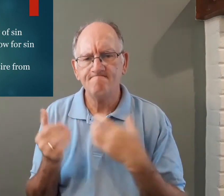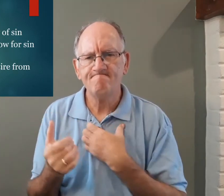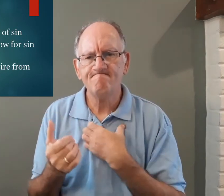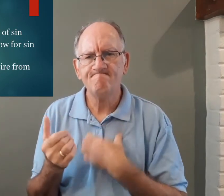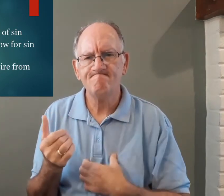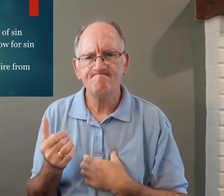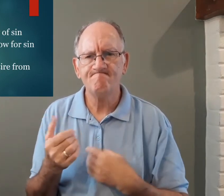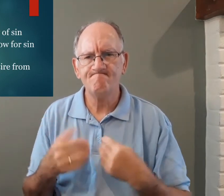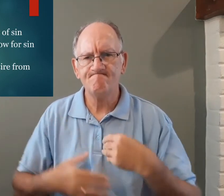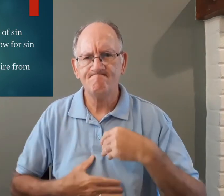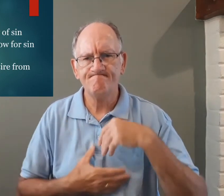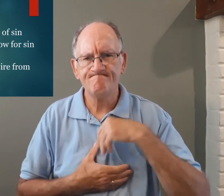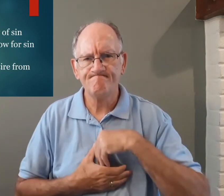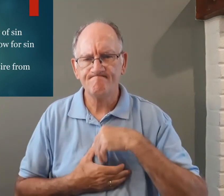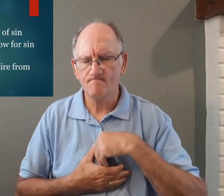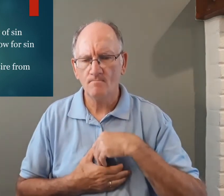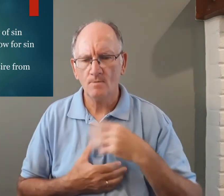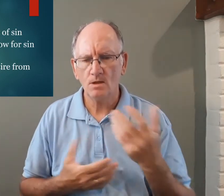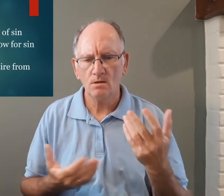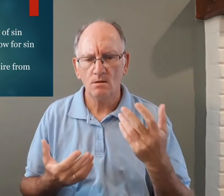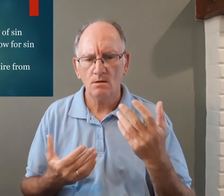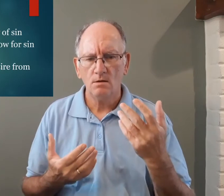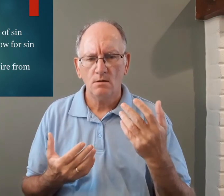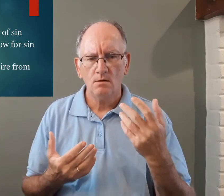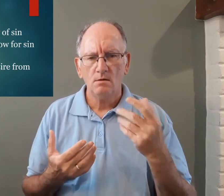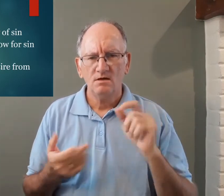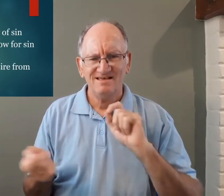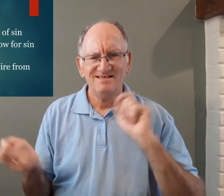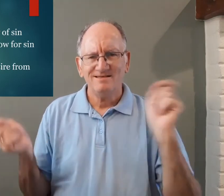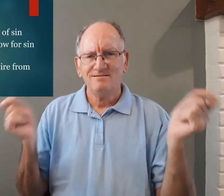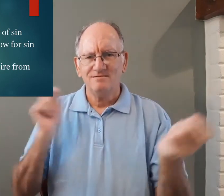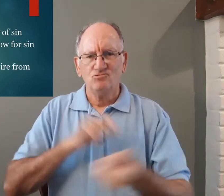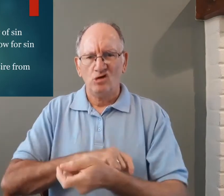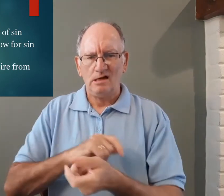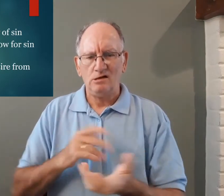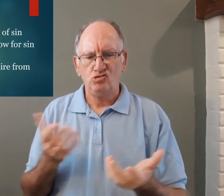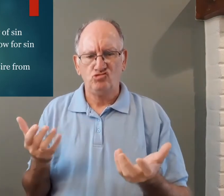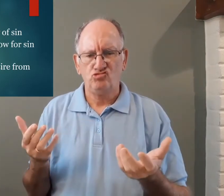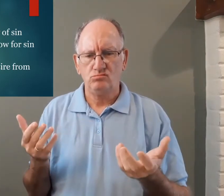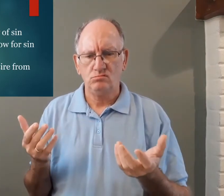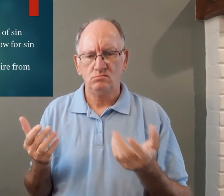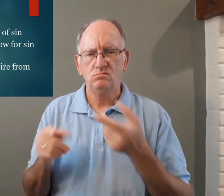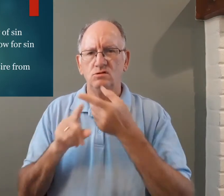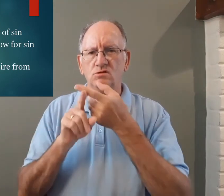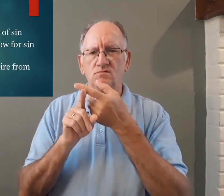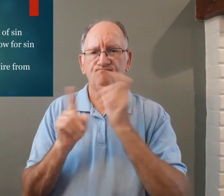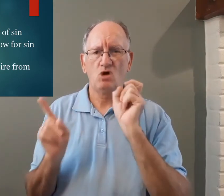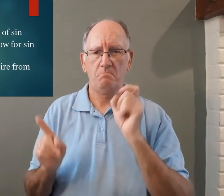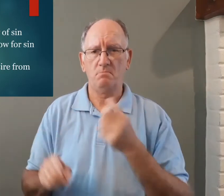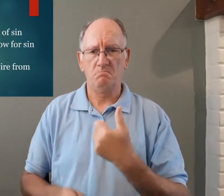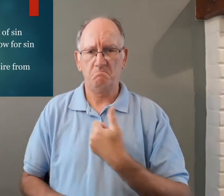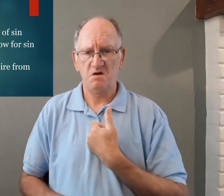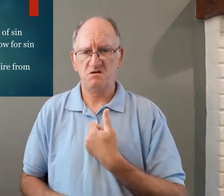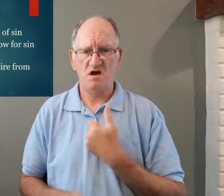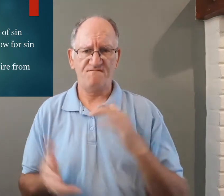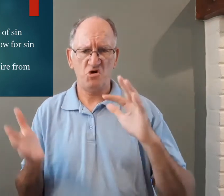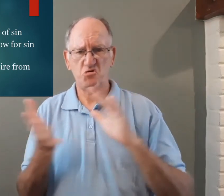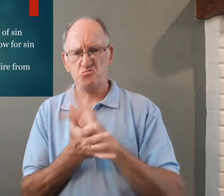you have that desire the change of desire to change from your